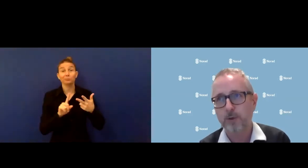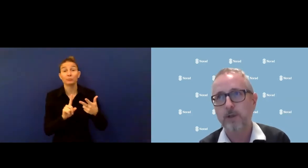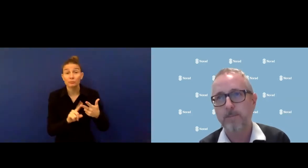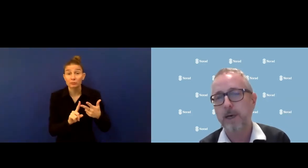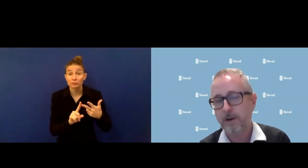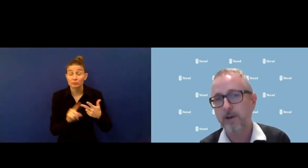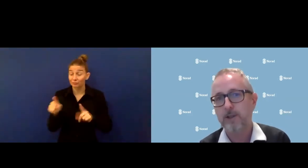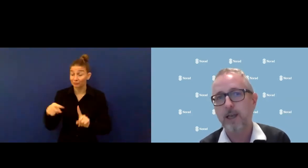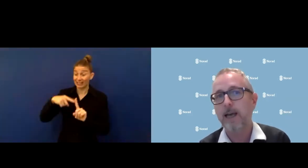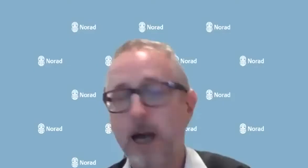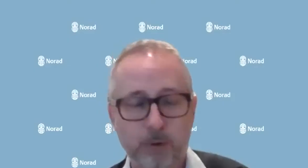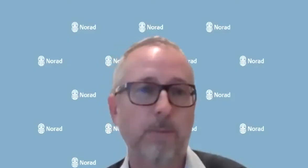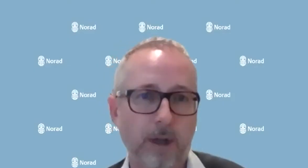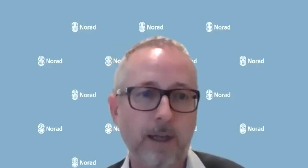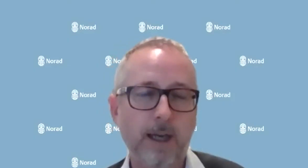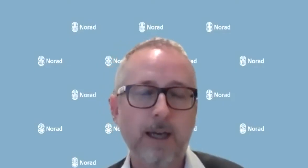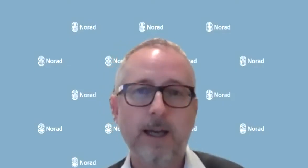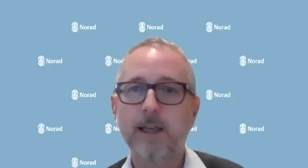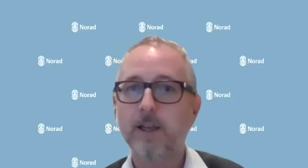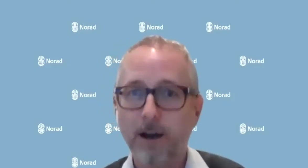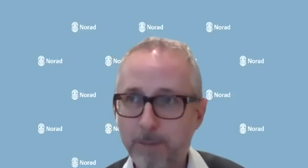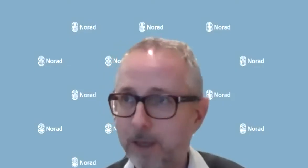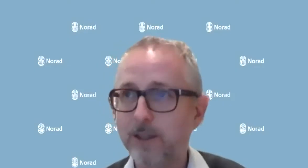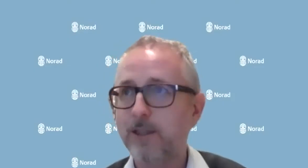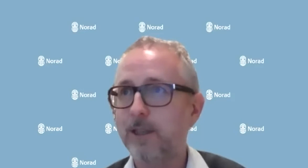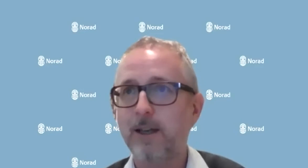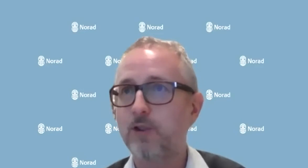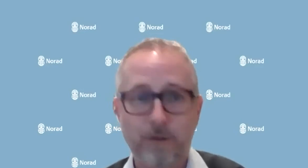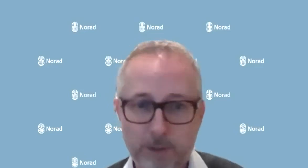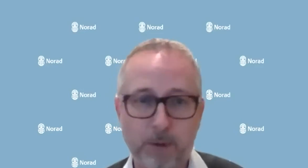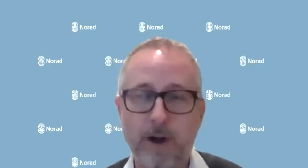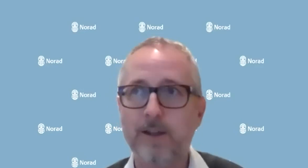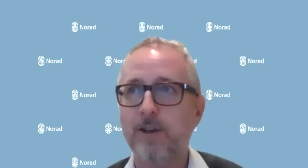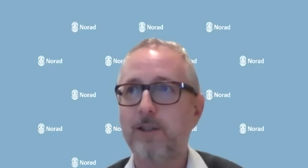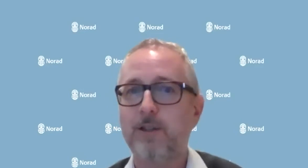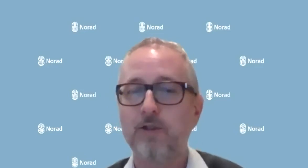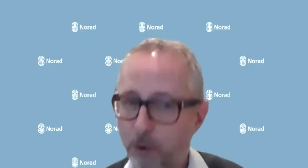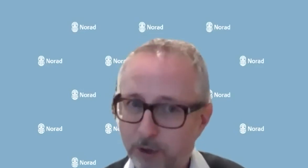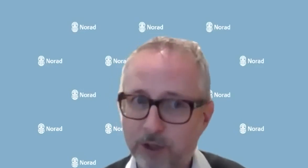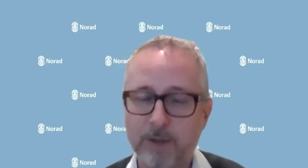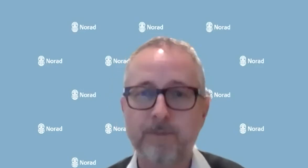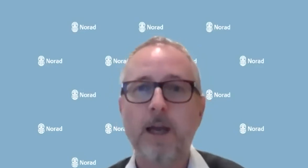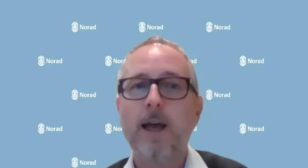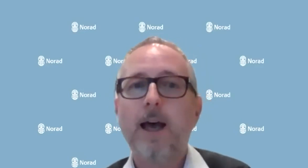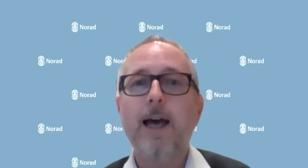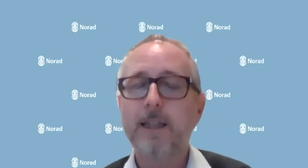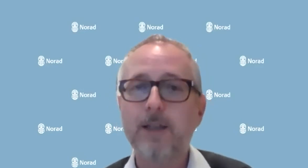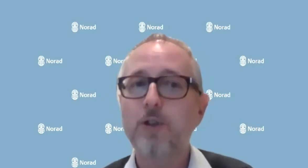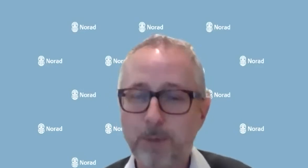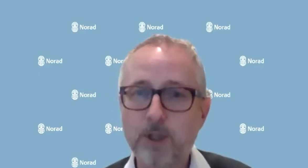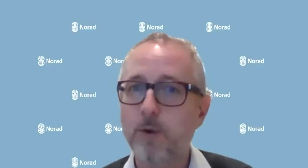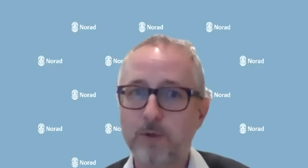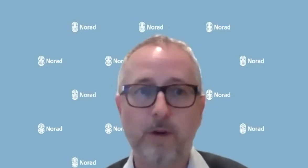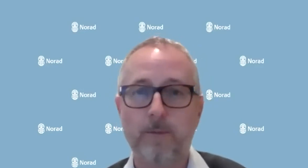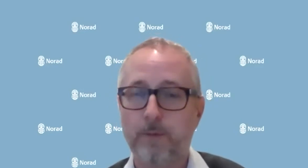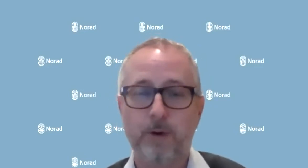duty bearers accountable. Governments, service providers, donors. And it can